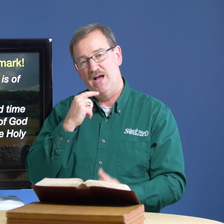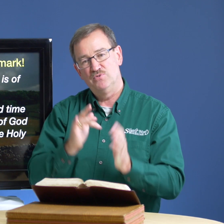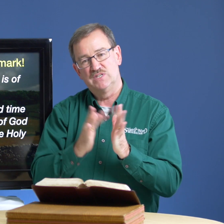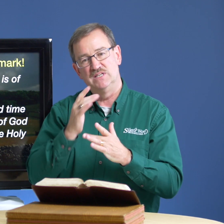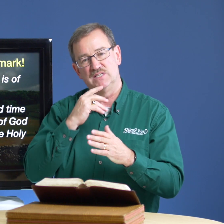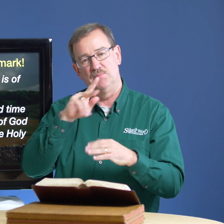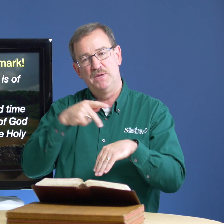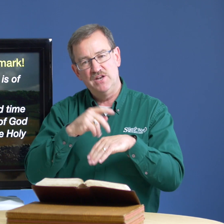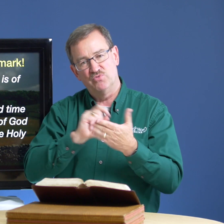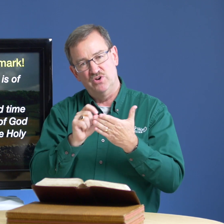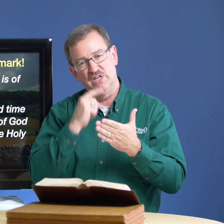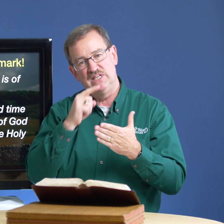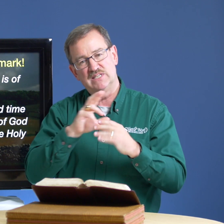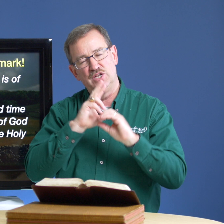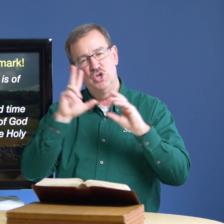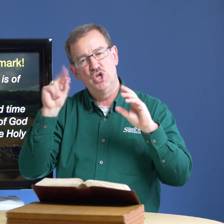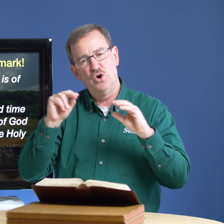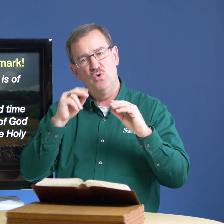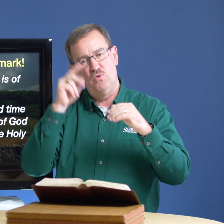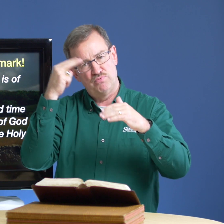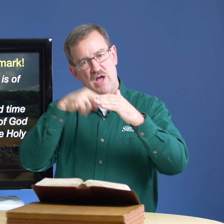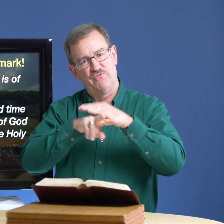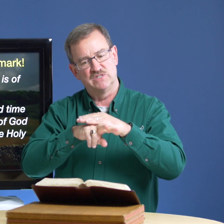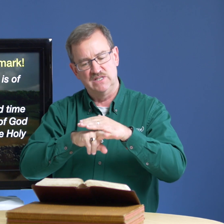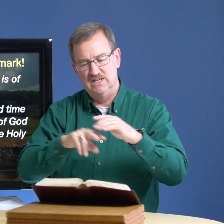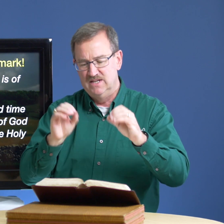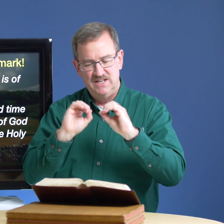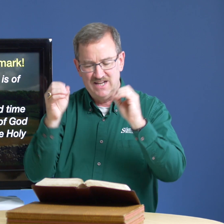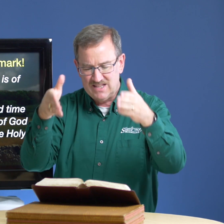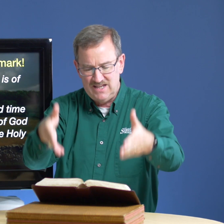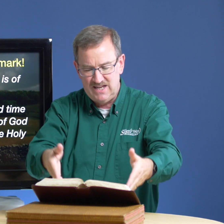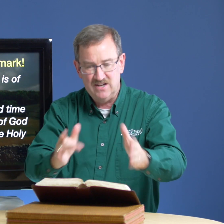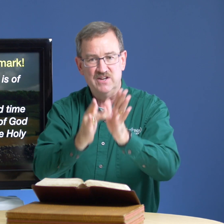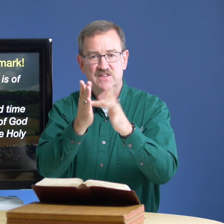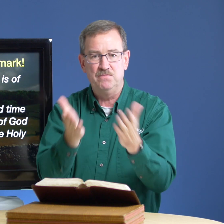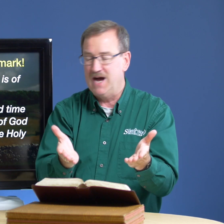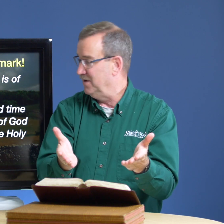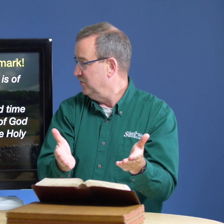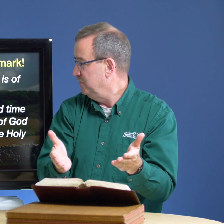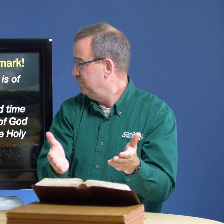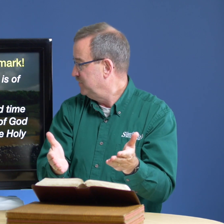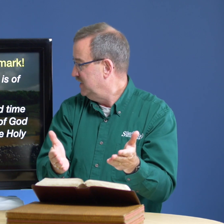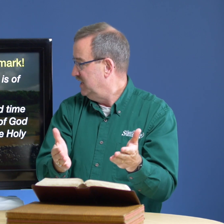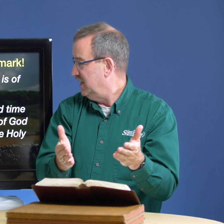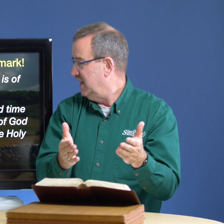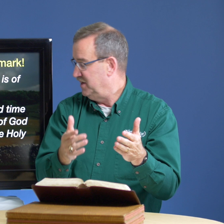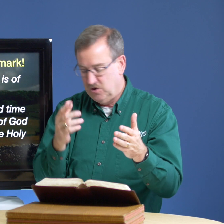bible says that peter wrote and he said no prophecy nothing here in the bible uh no